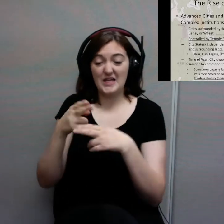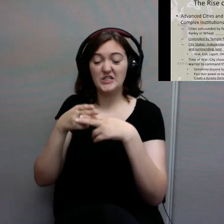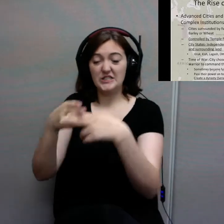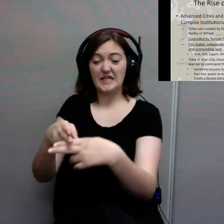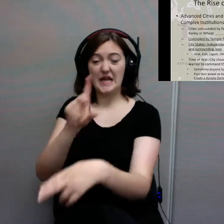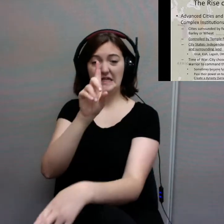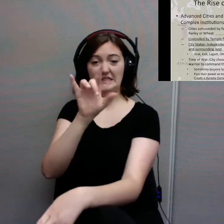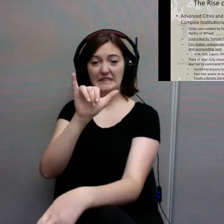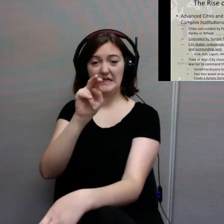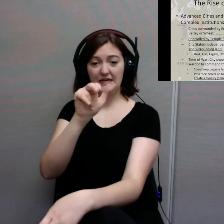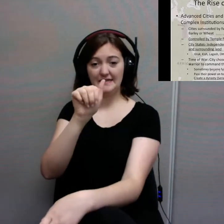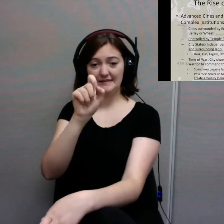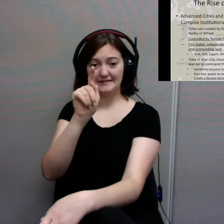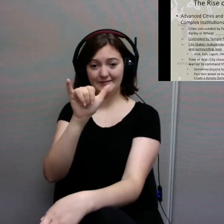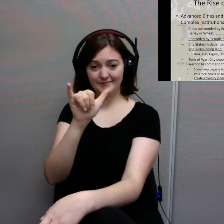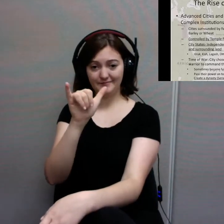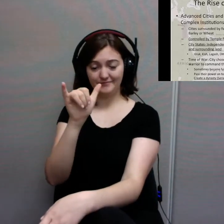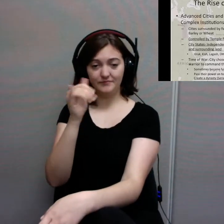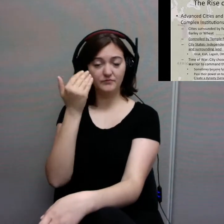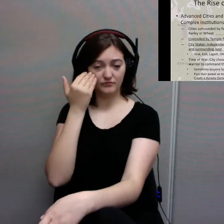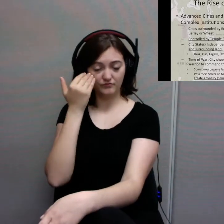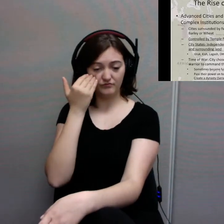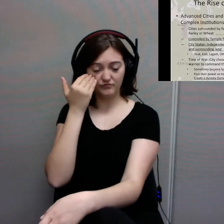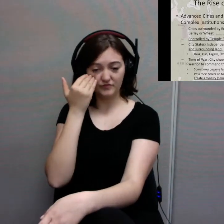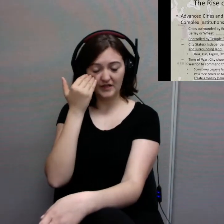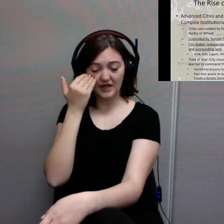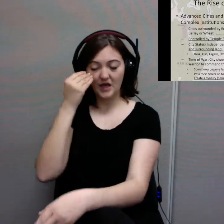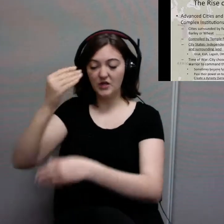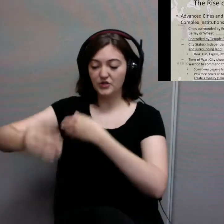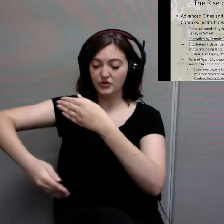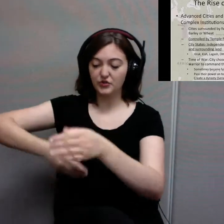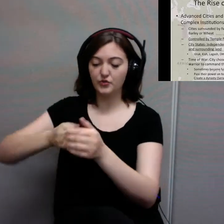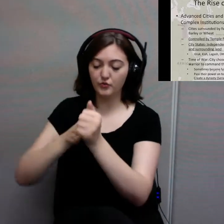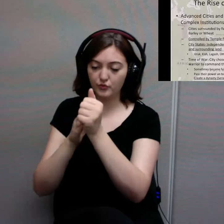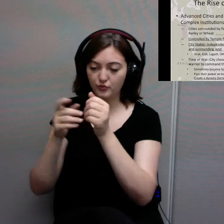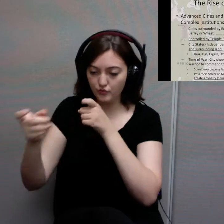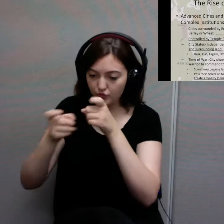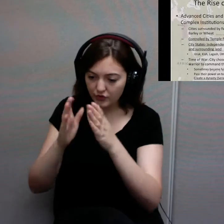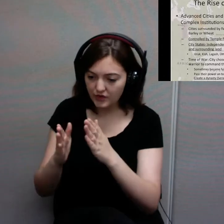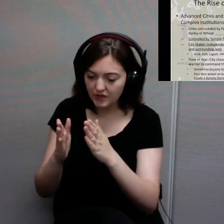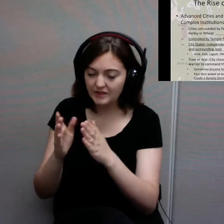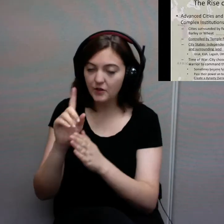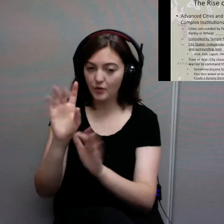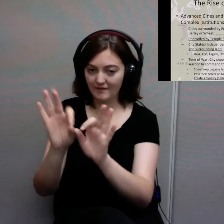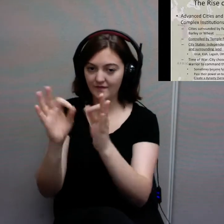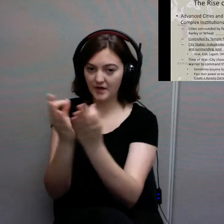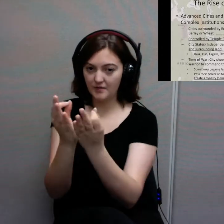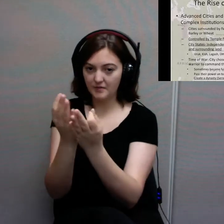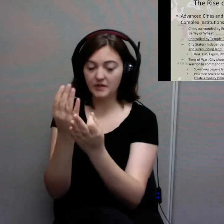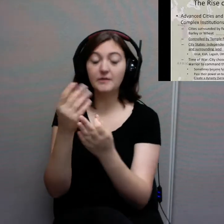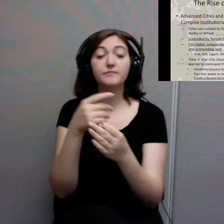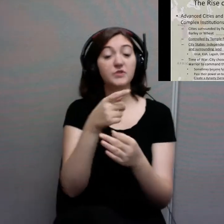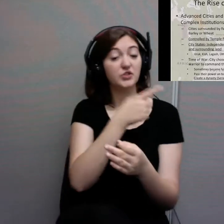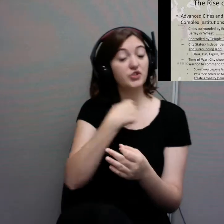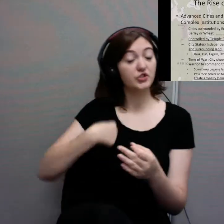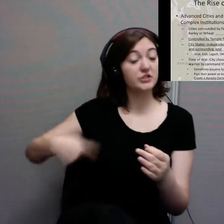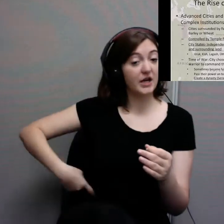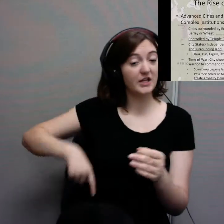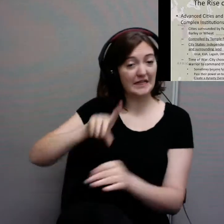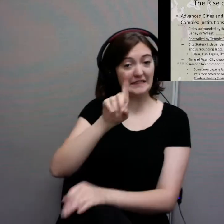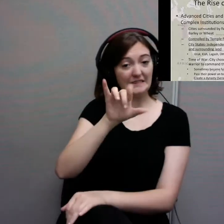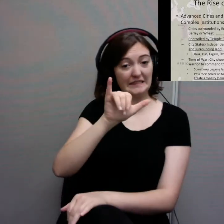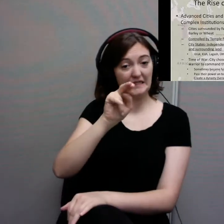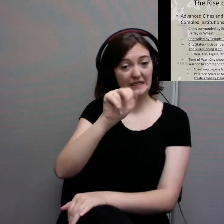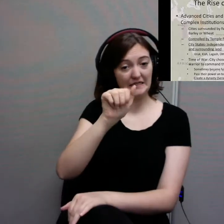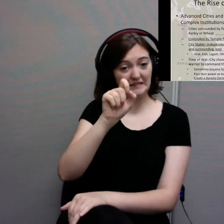of rulers from one family. We're going to see, when we look at China, dynasties that would last for hundreds and hundreds of years where people from the